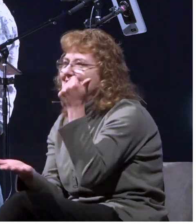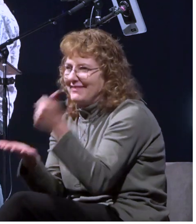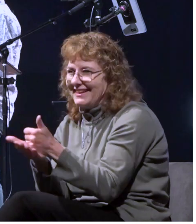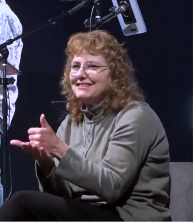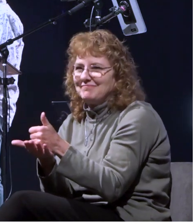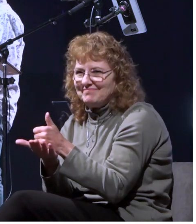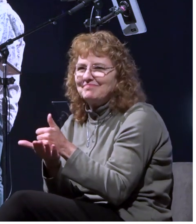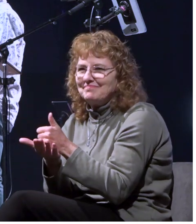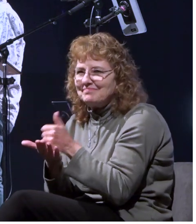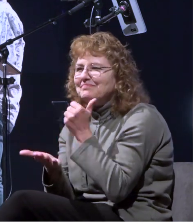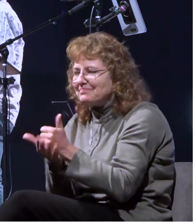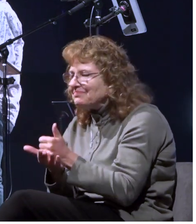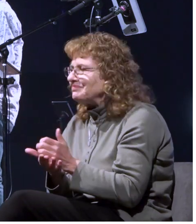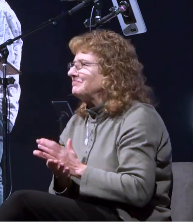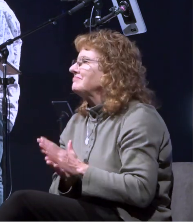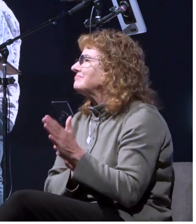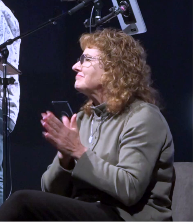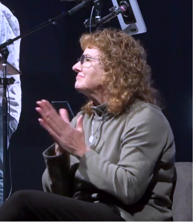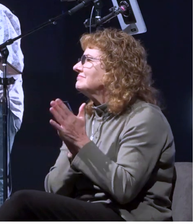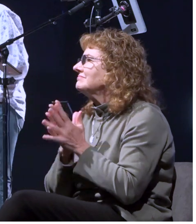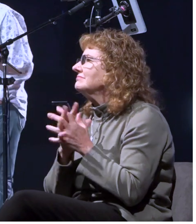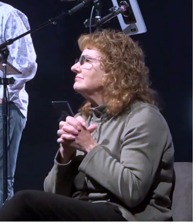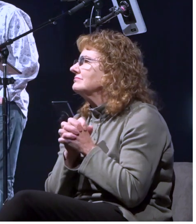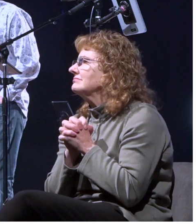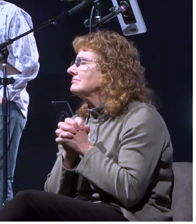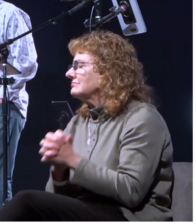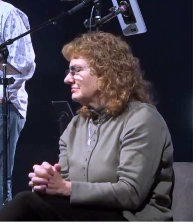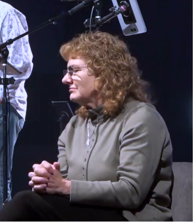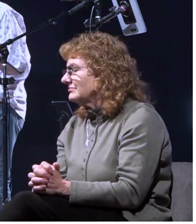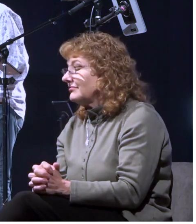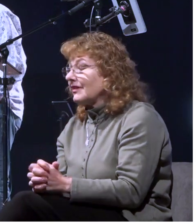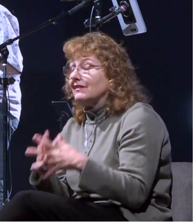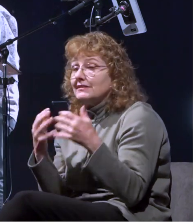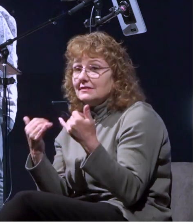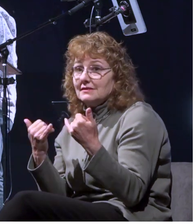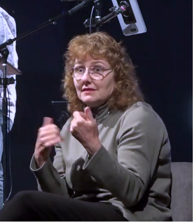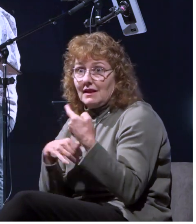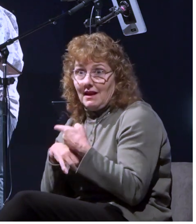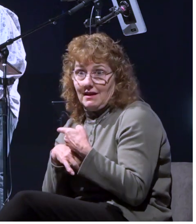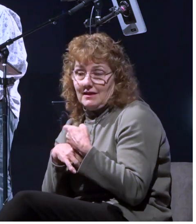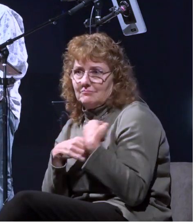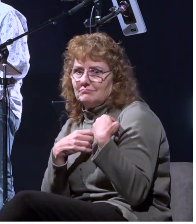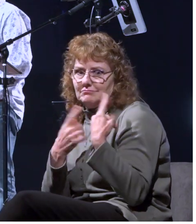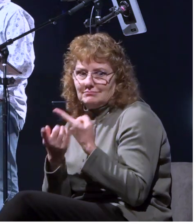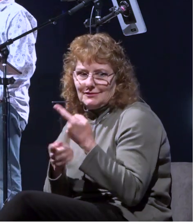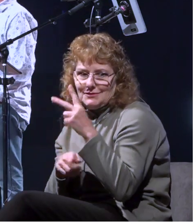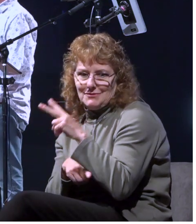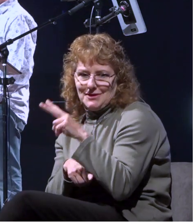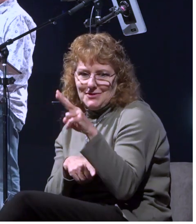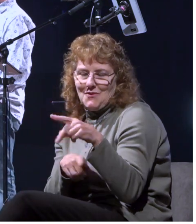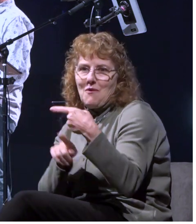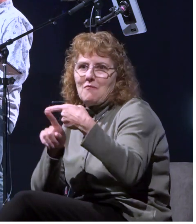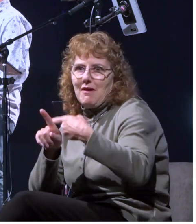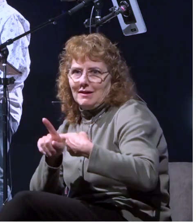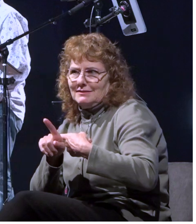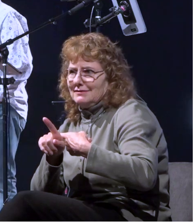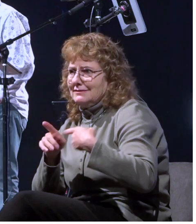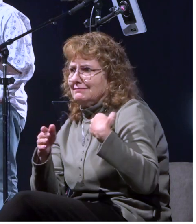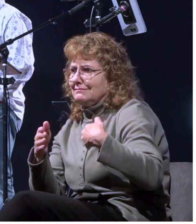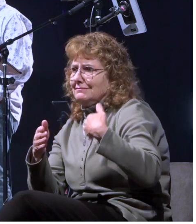amen all right well today after 22 months we are coming to the final two chapters of